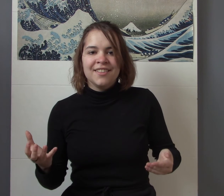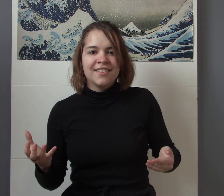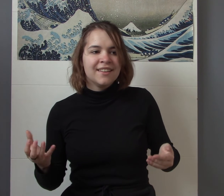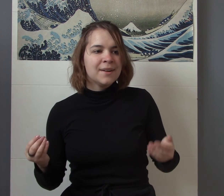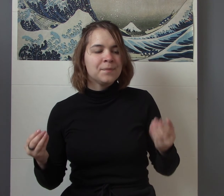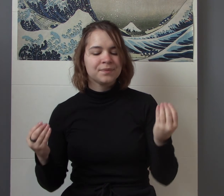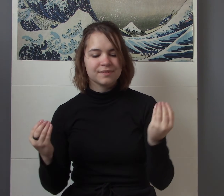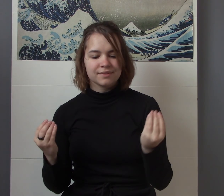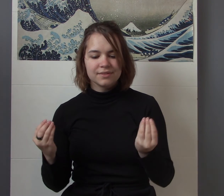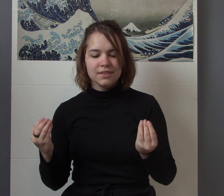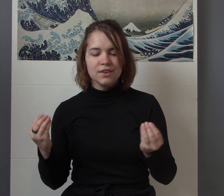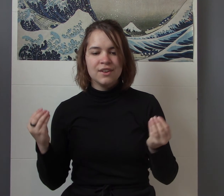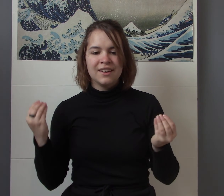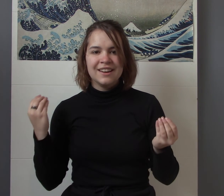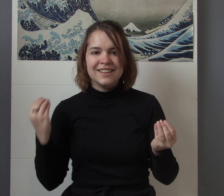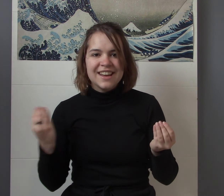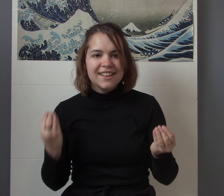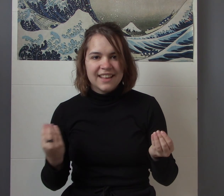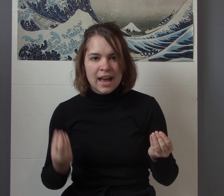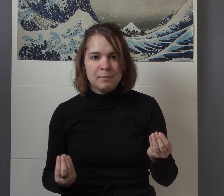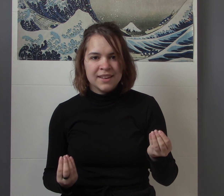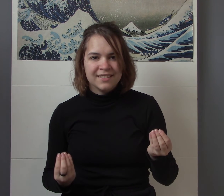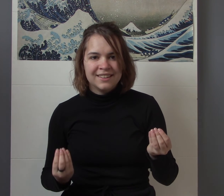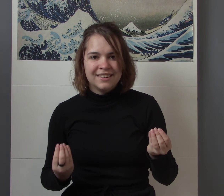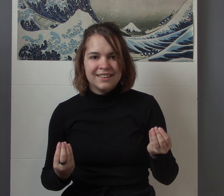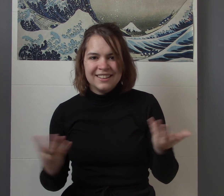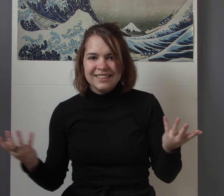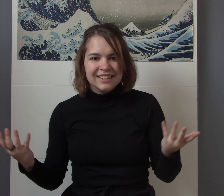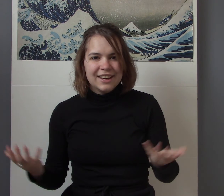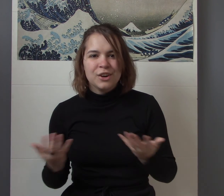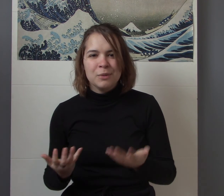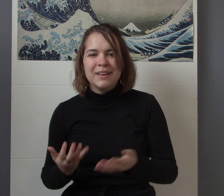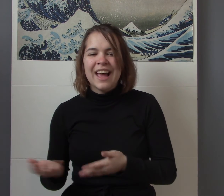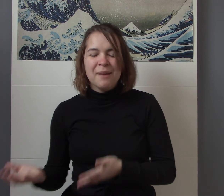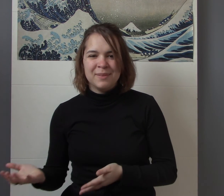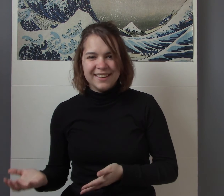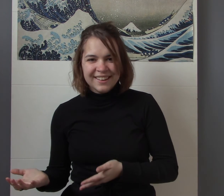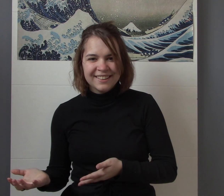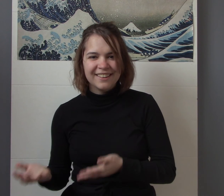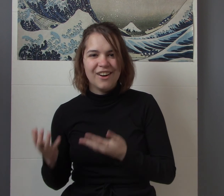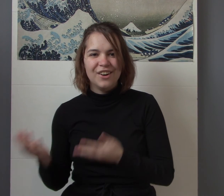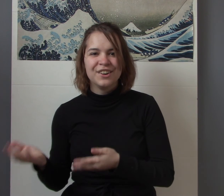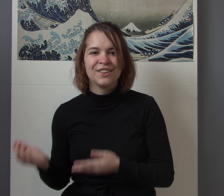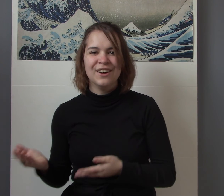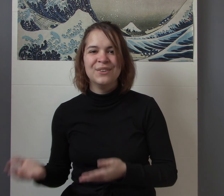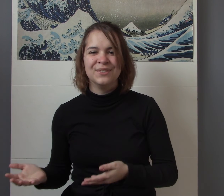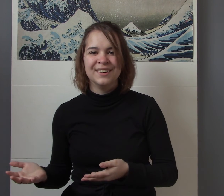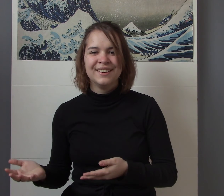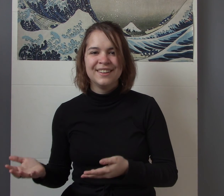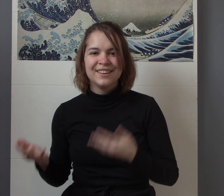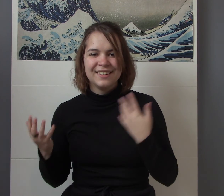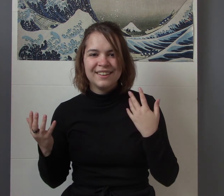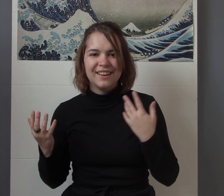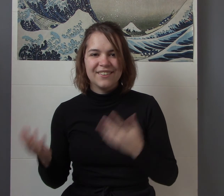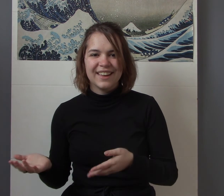Nia's happy let her be happy on her own okay